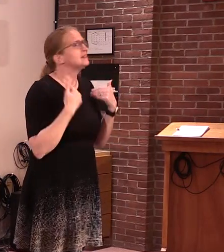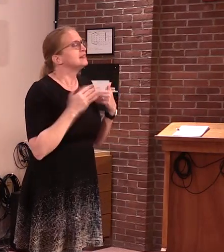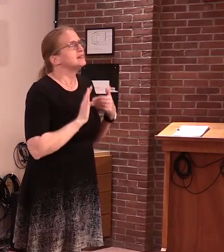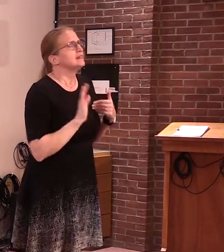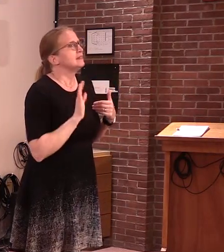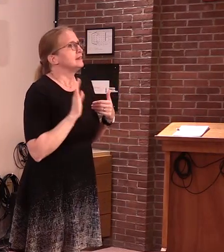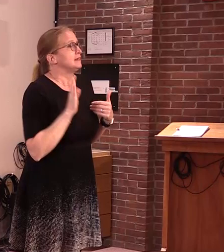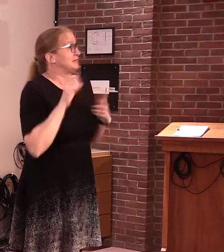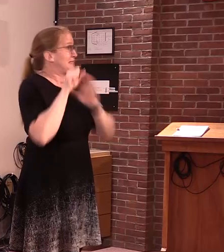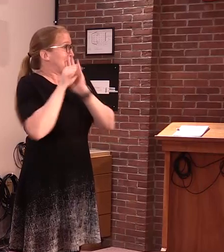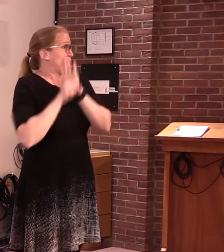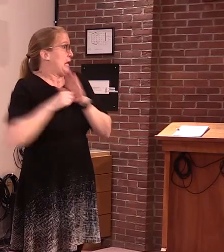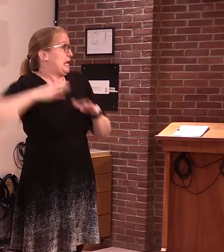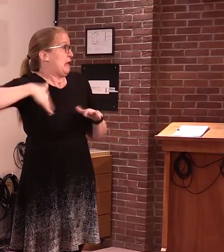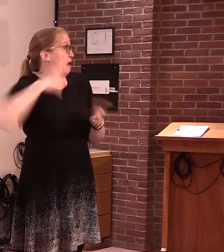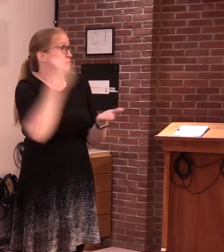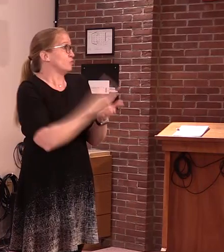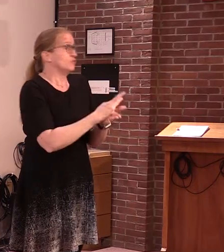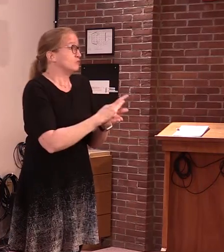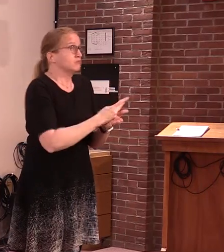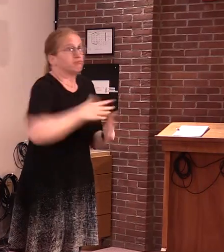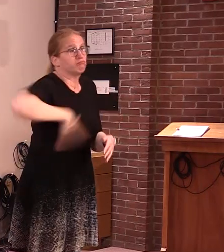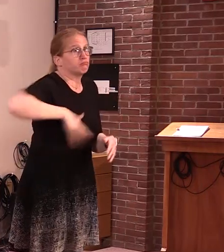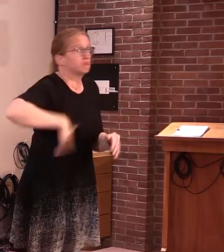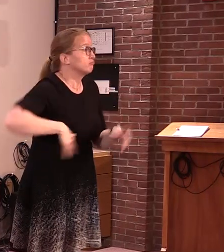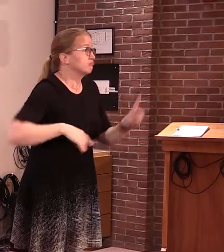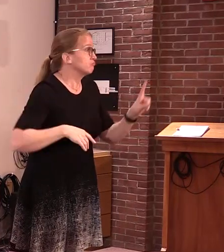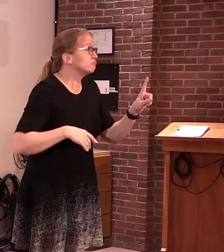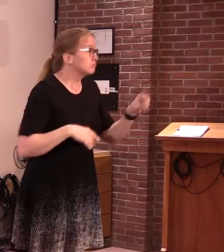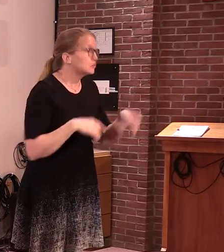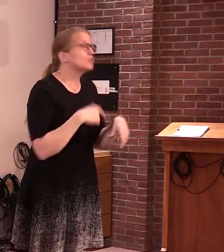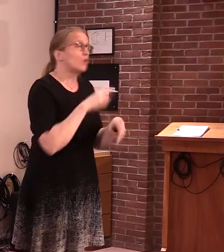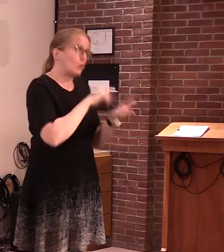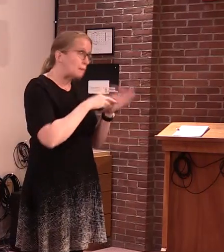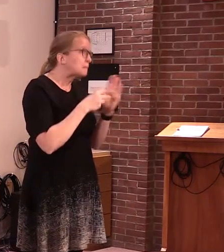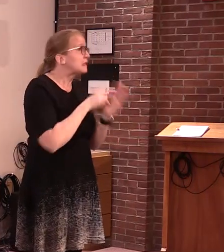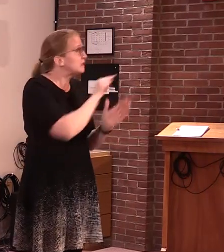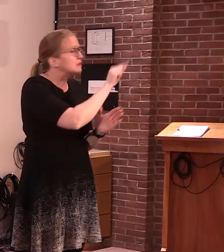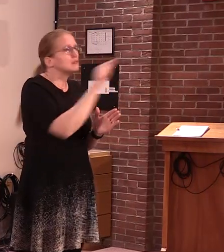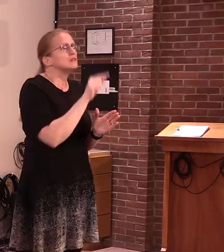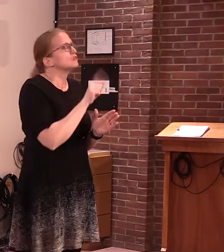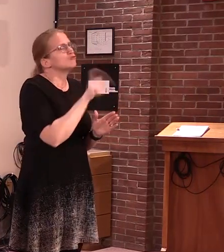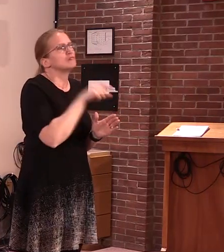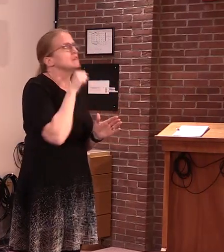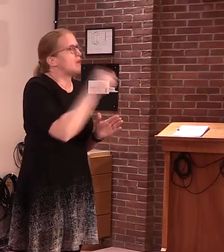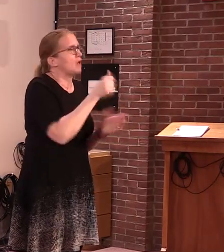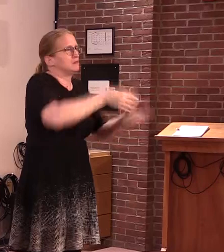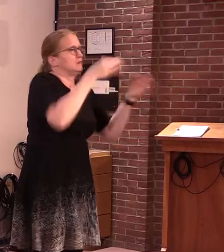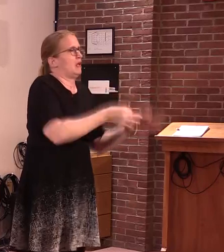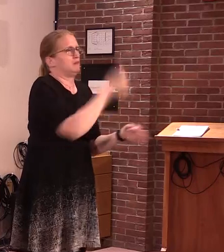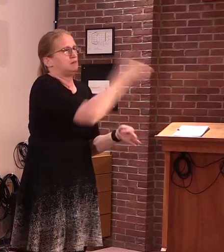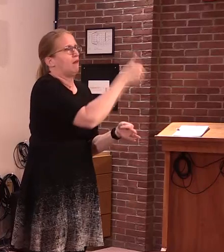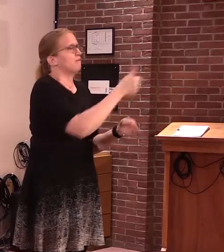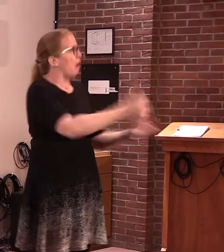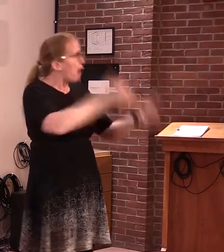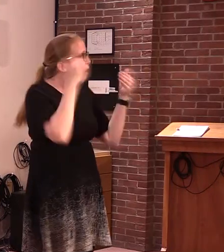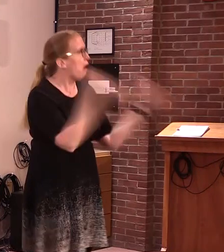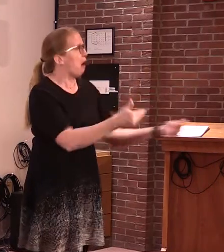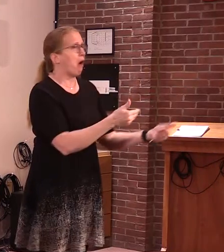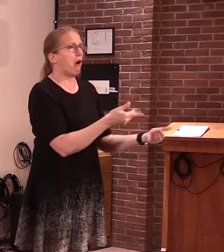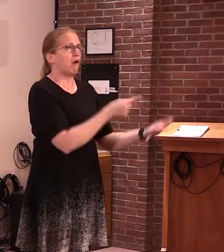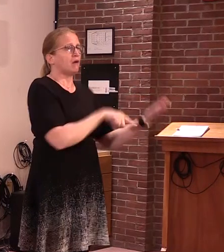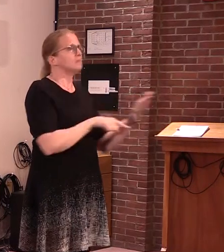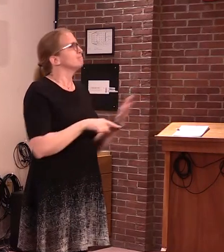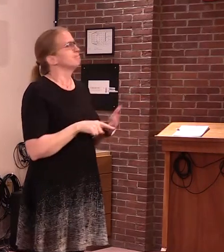and I would caution practices for making premature announcements. The State thanks the